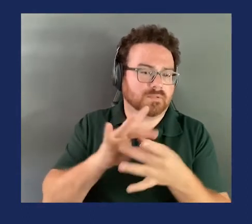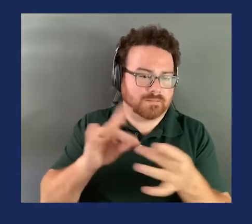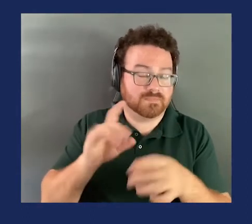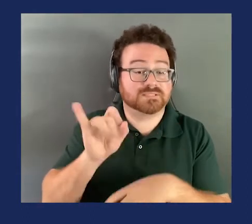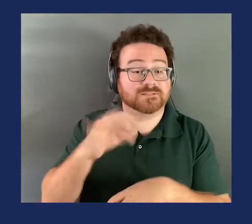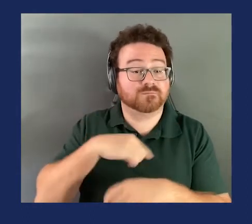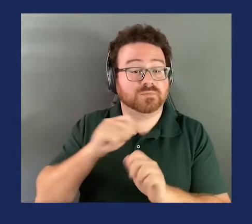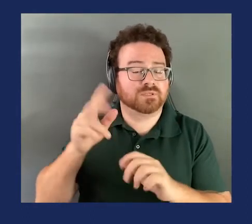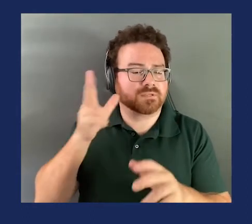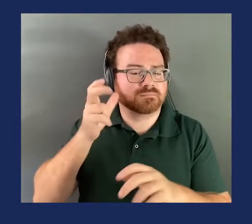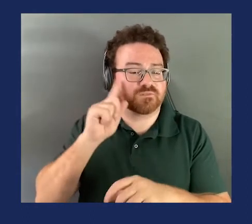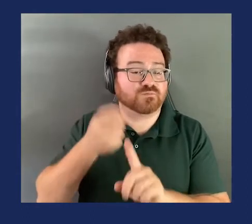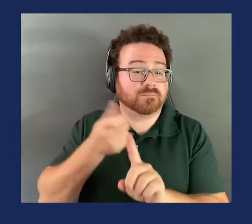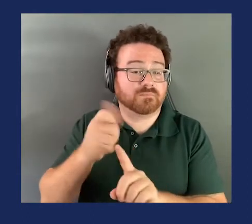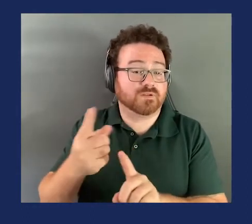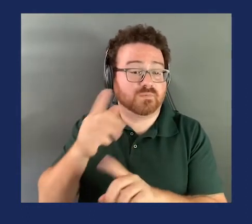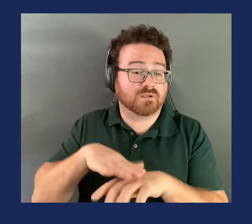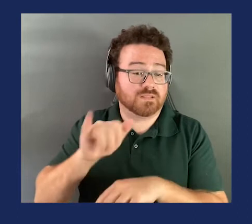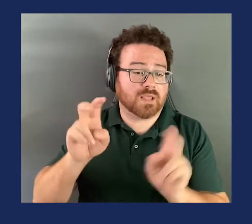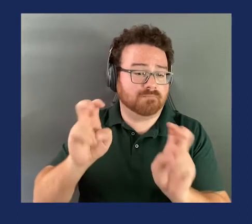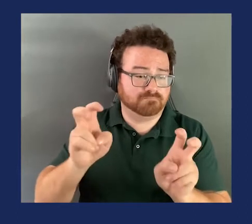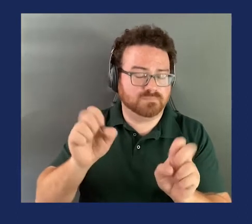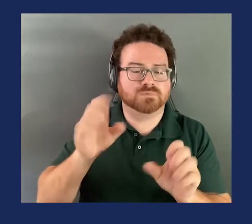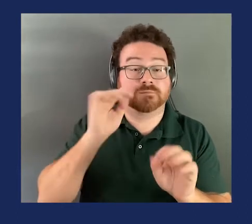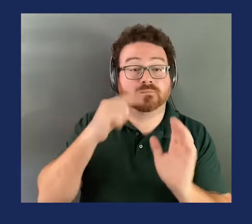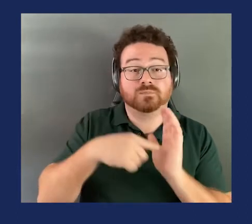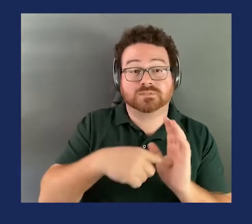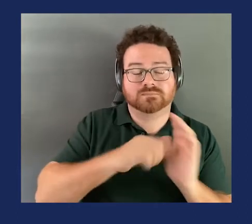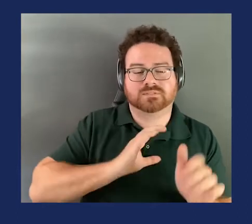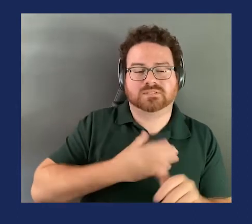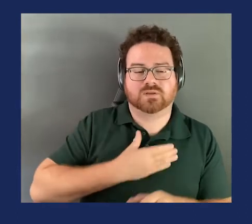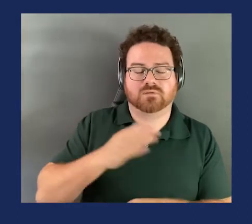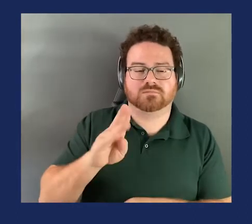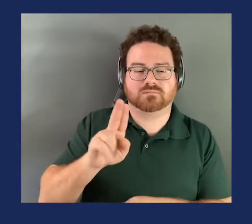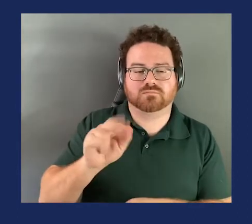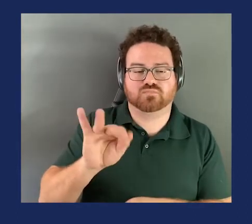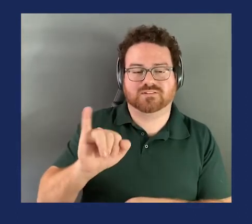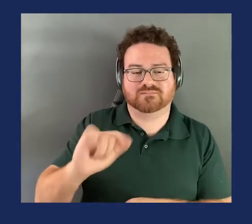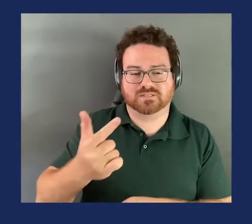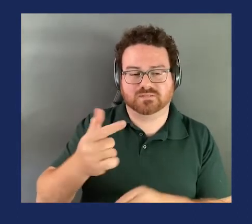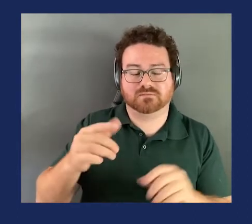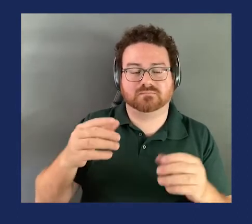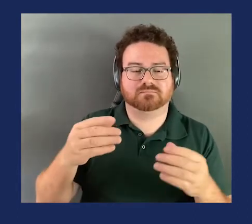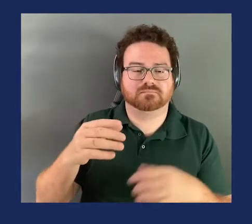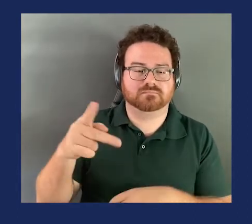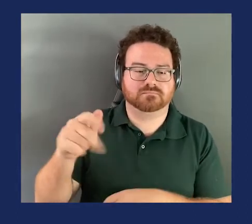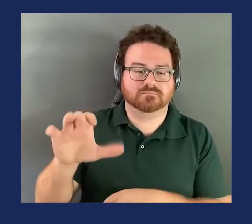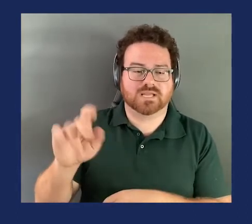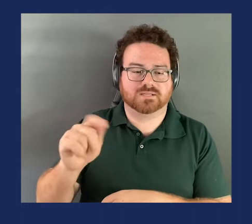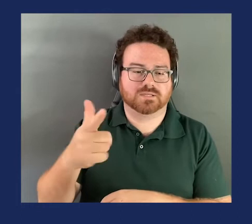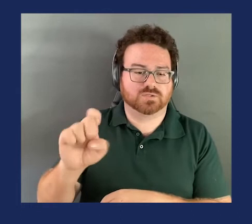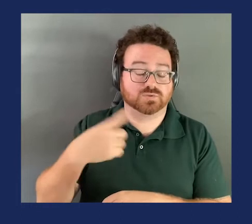For example, our briefing package says, that we know about at least 634 debris